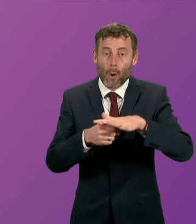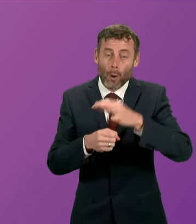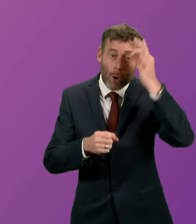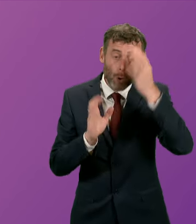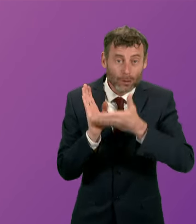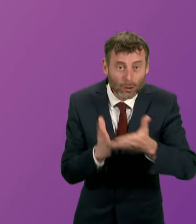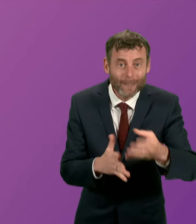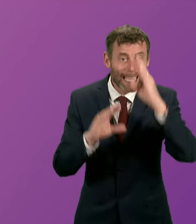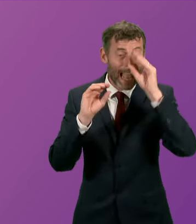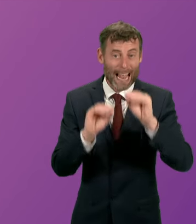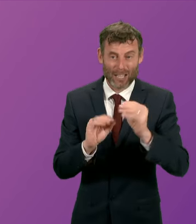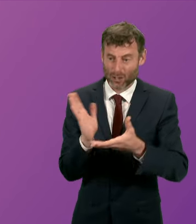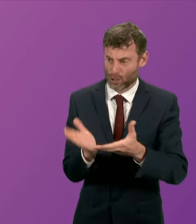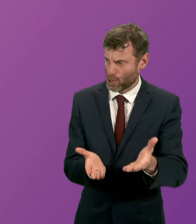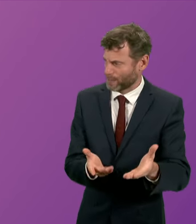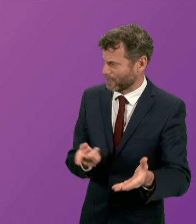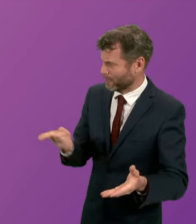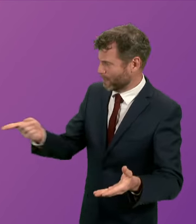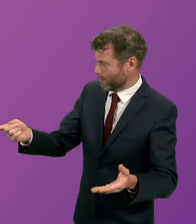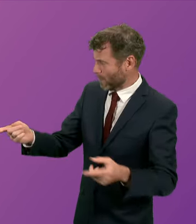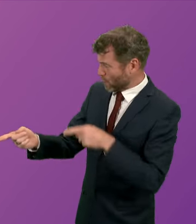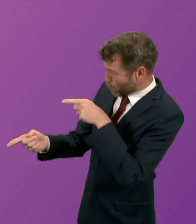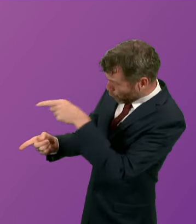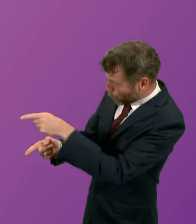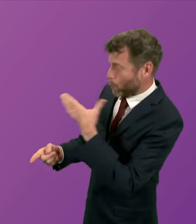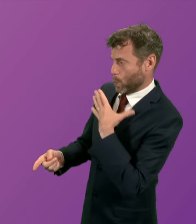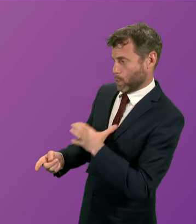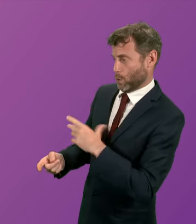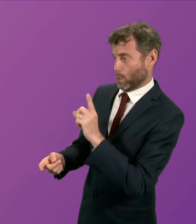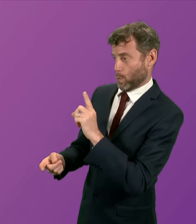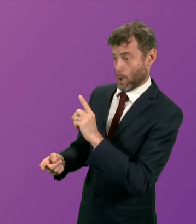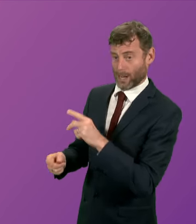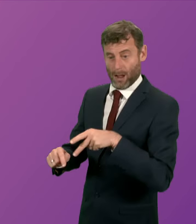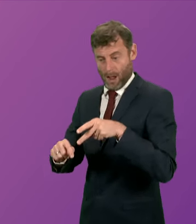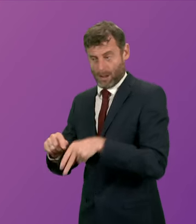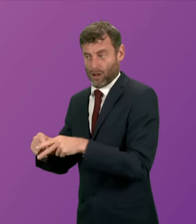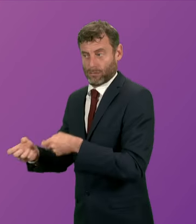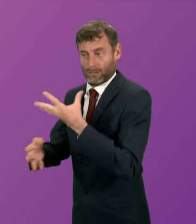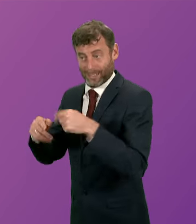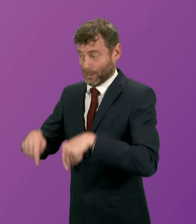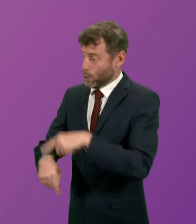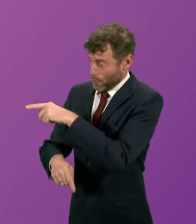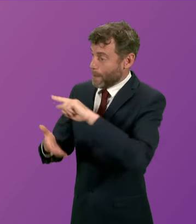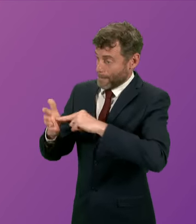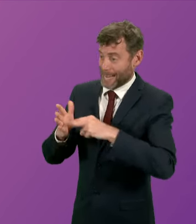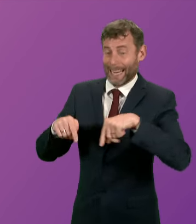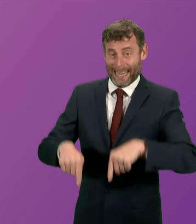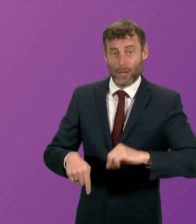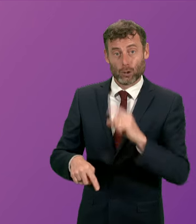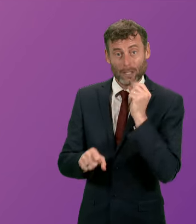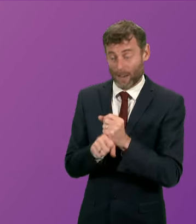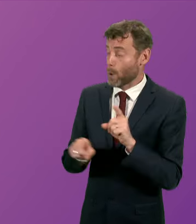services when they want to deliver austerity in the Scottish Parliament as well as austerity in the United Kingdom Parliament